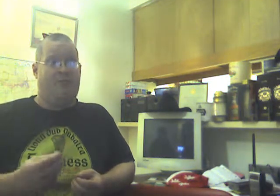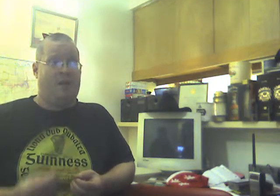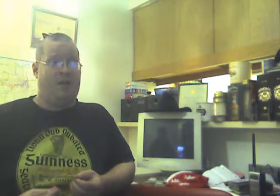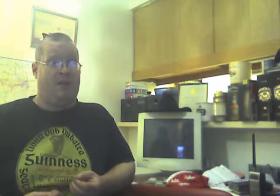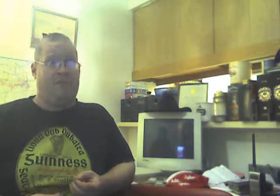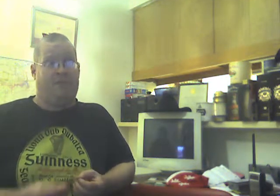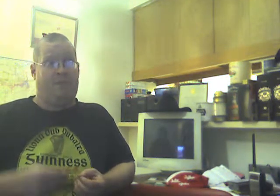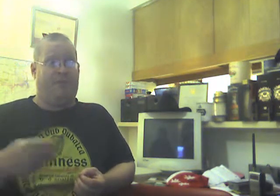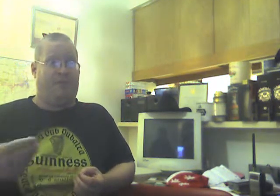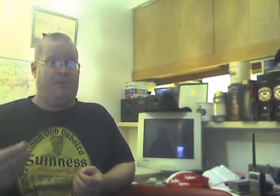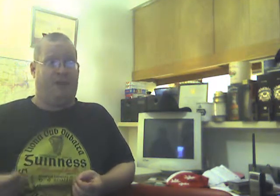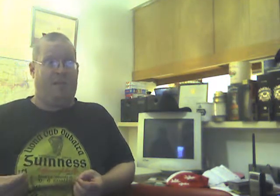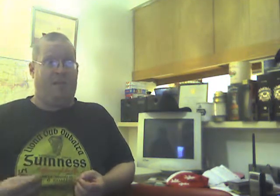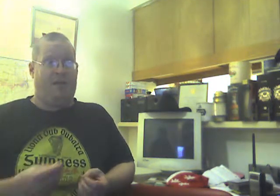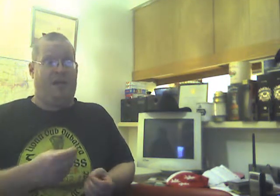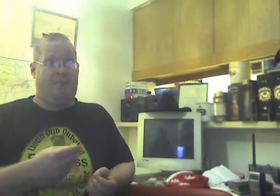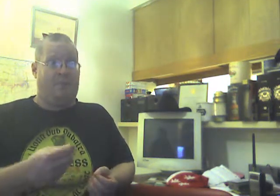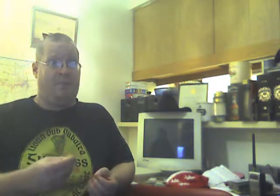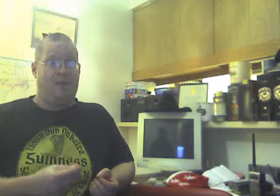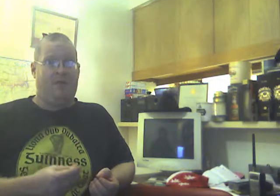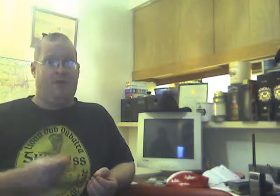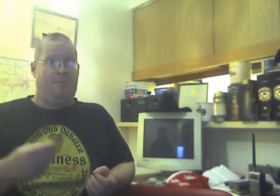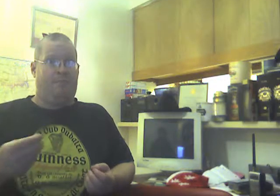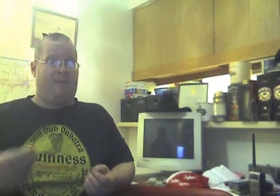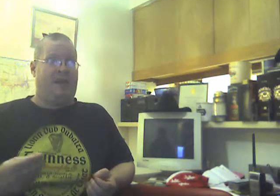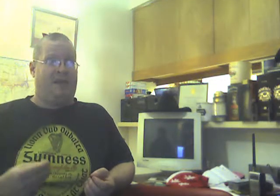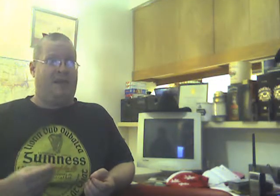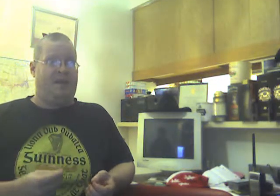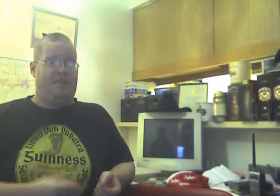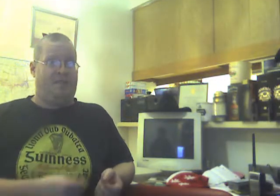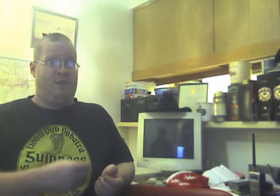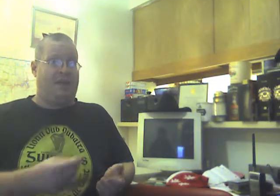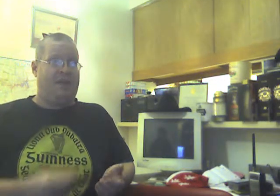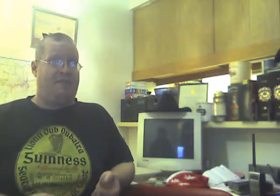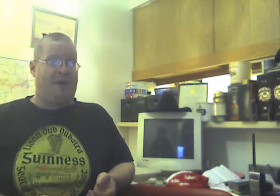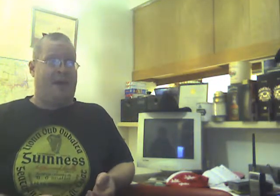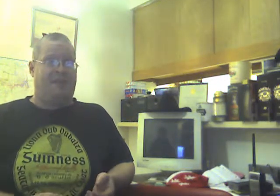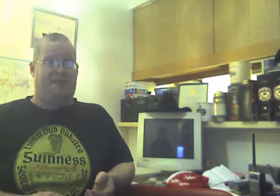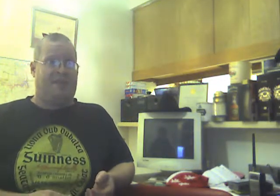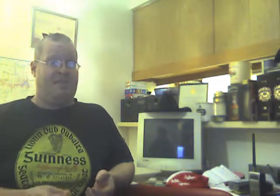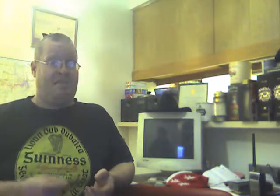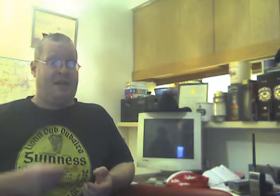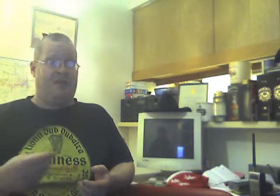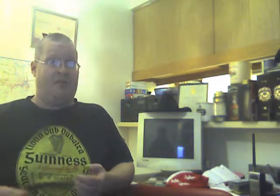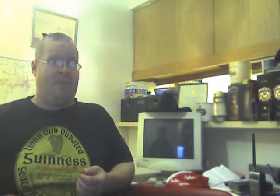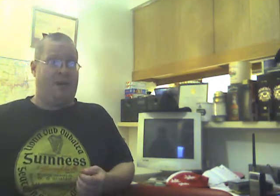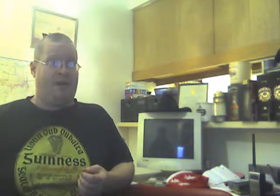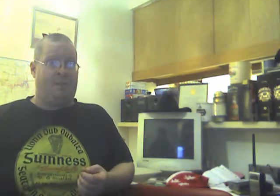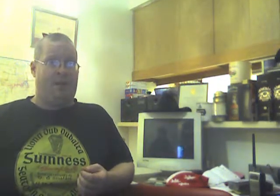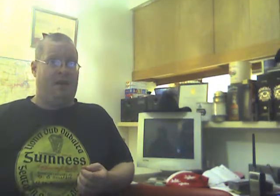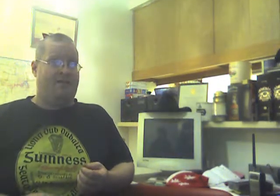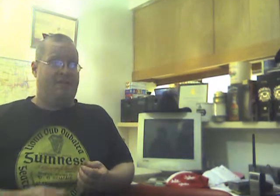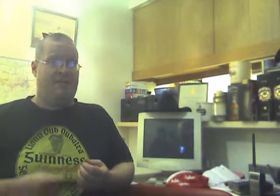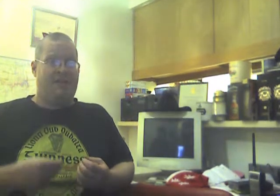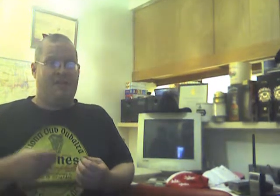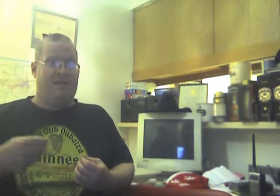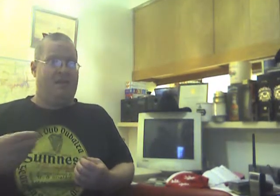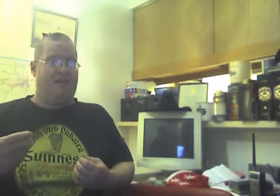where they're coming from. It's in their breeding from being kids and reading these magazines and being told by their parents. And the